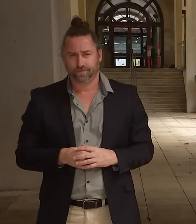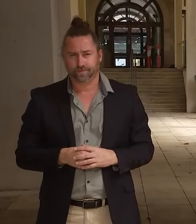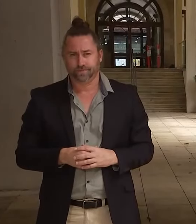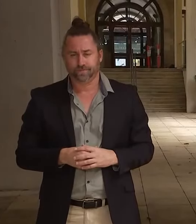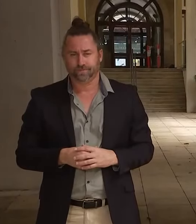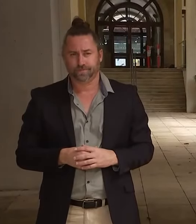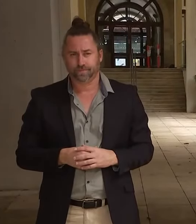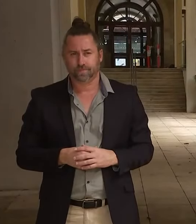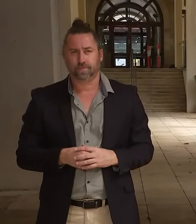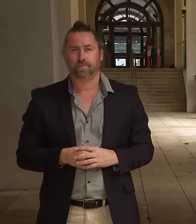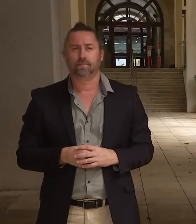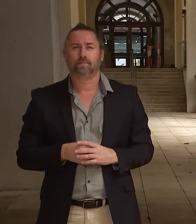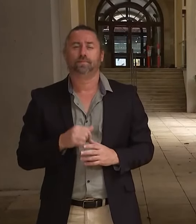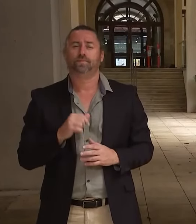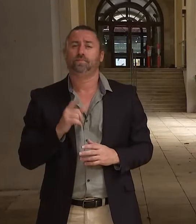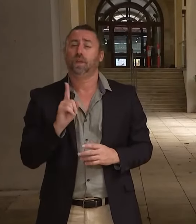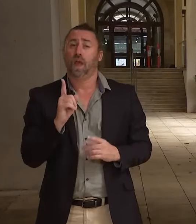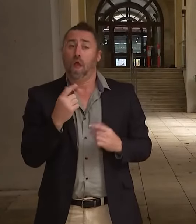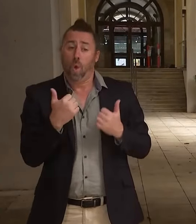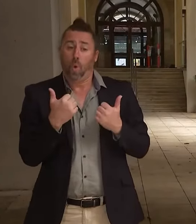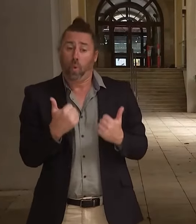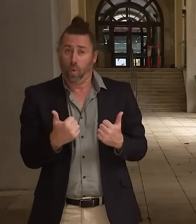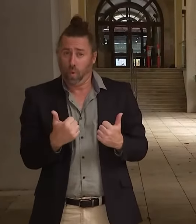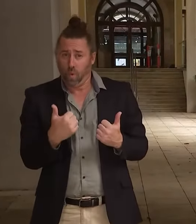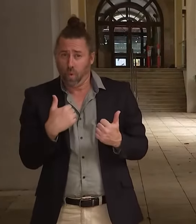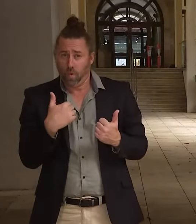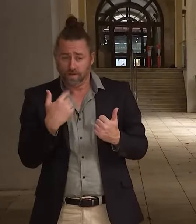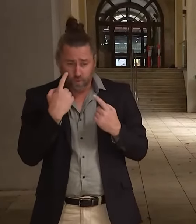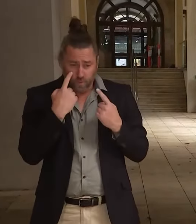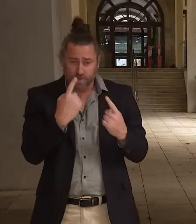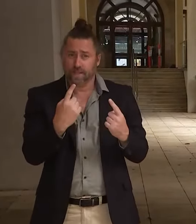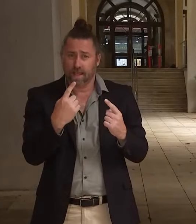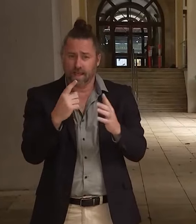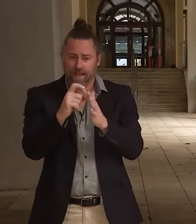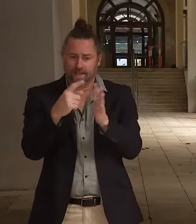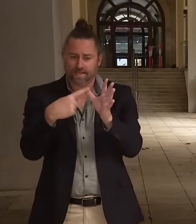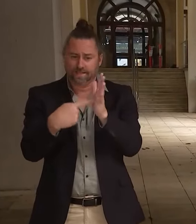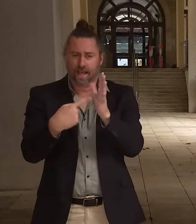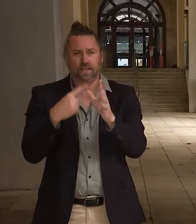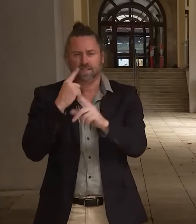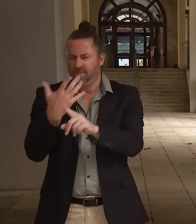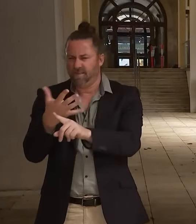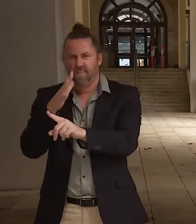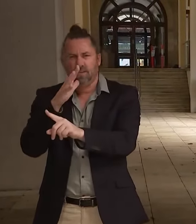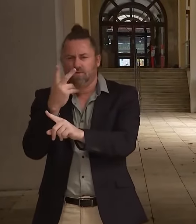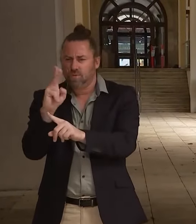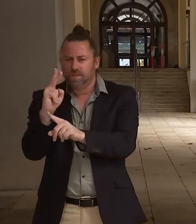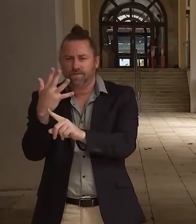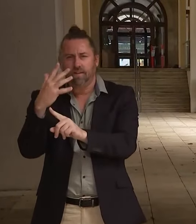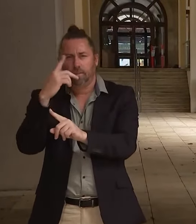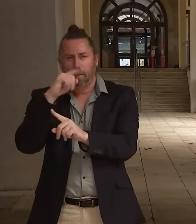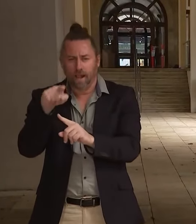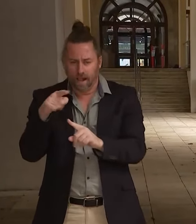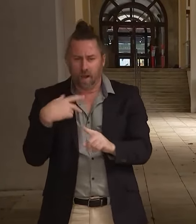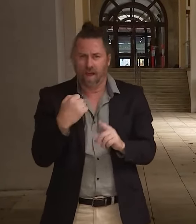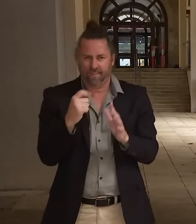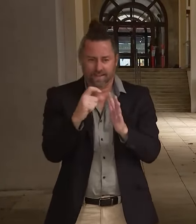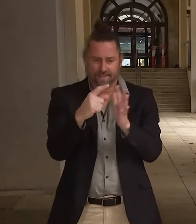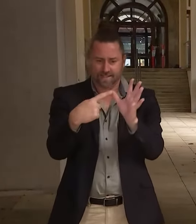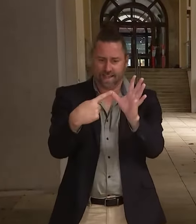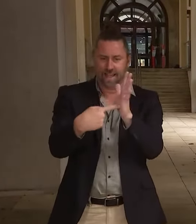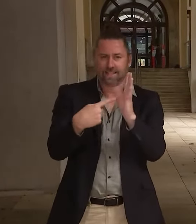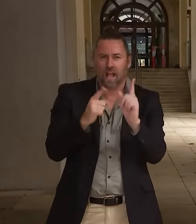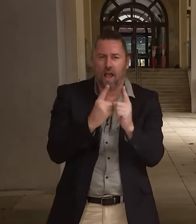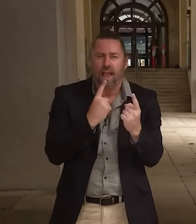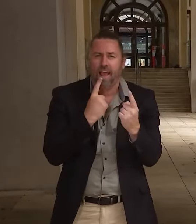have enough data from around 500 patients to see some real trends in who's